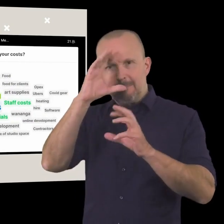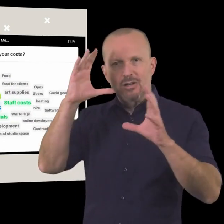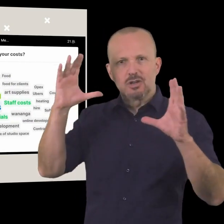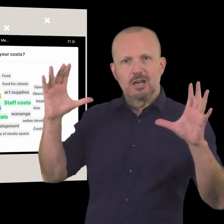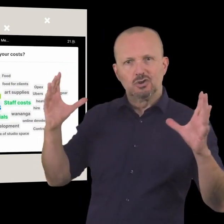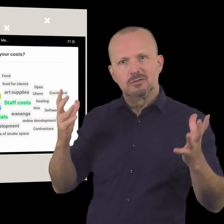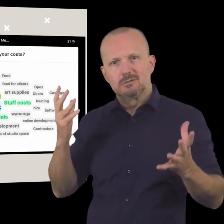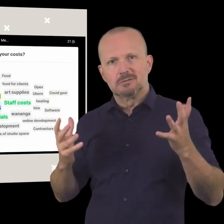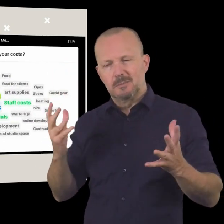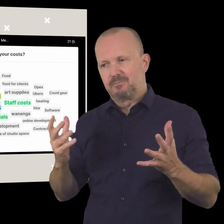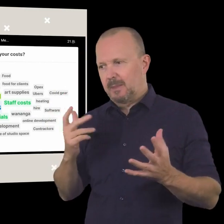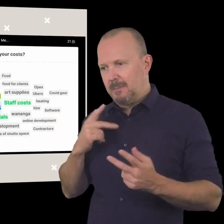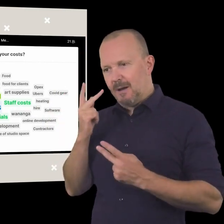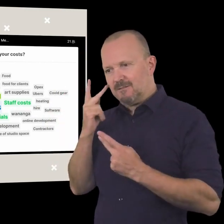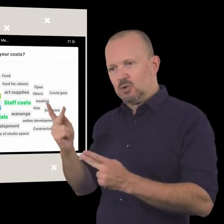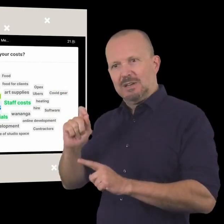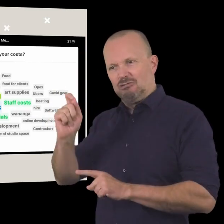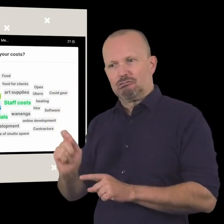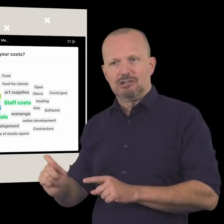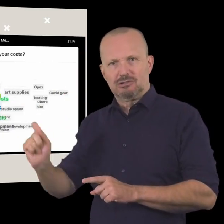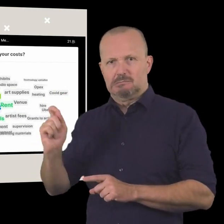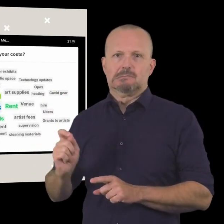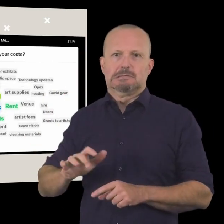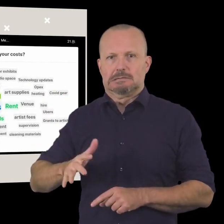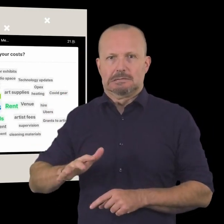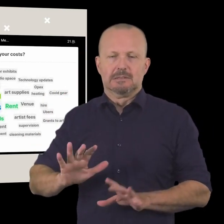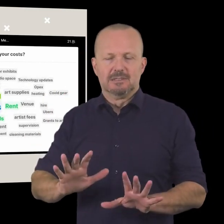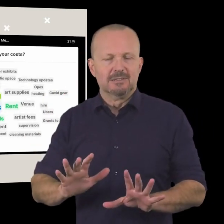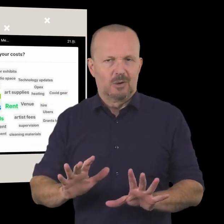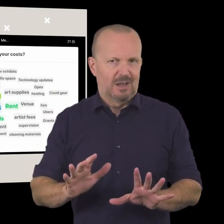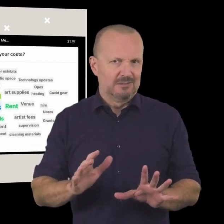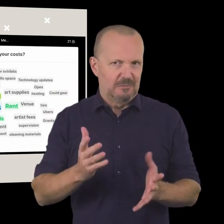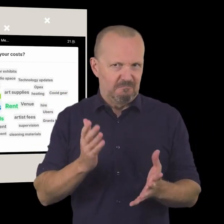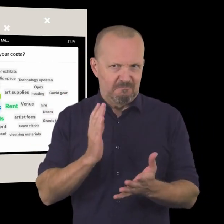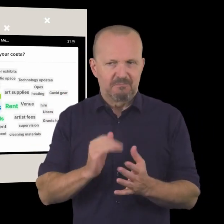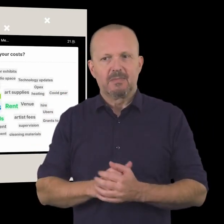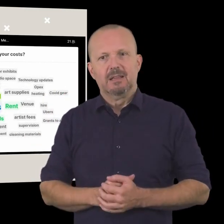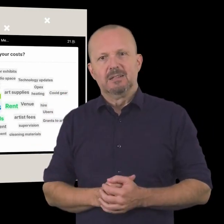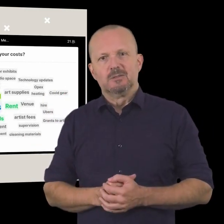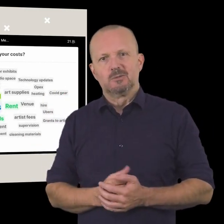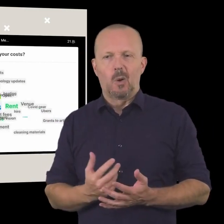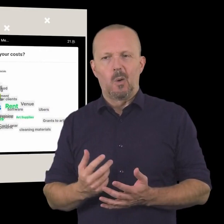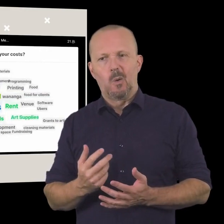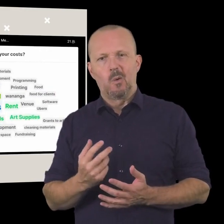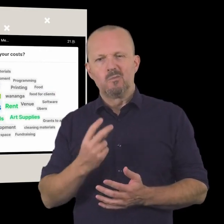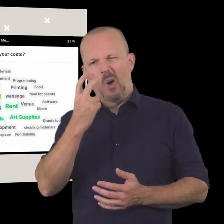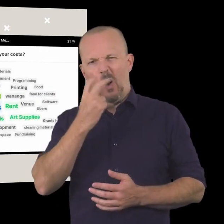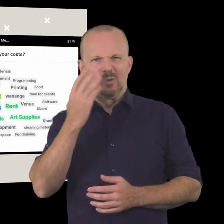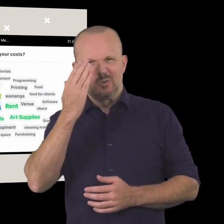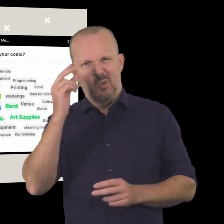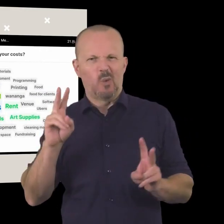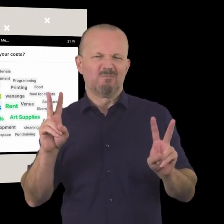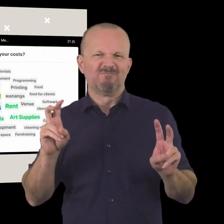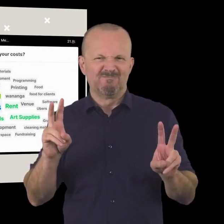a little bit as i put my visual or my illustration skills into practice uh so old school like